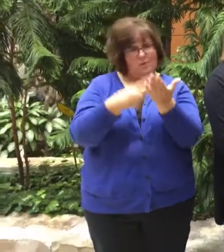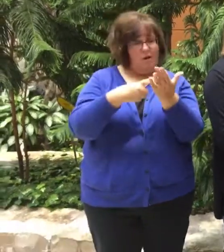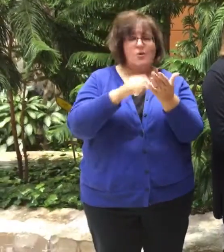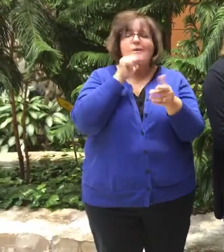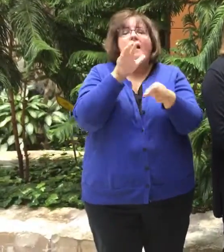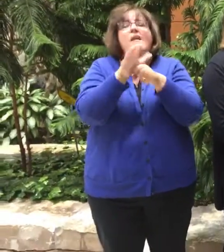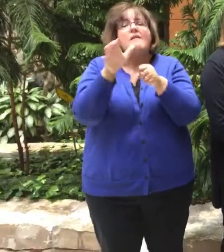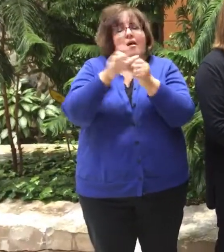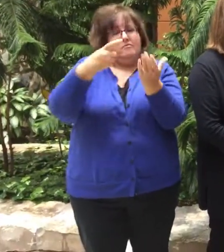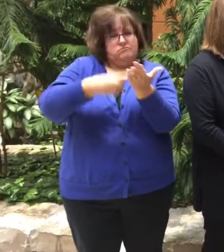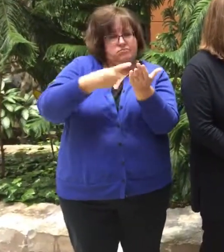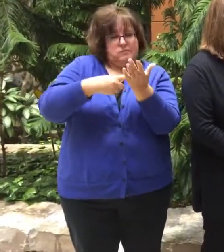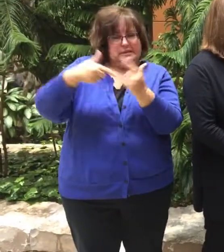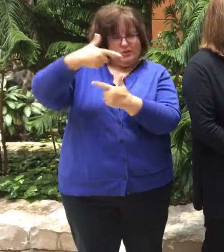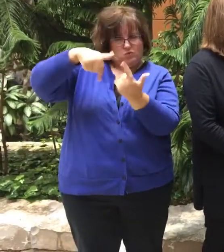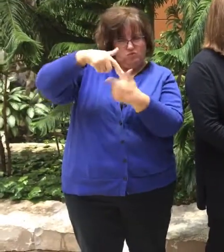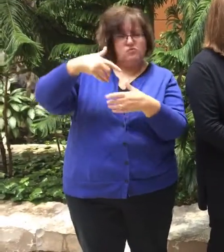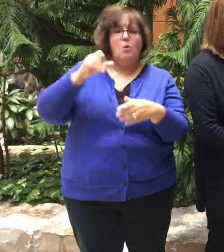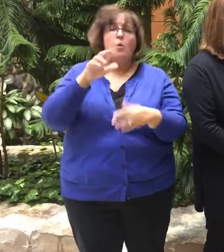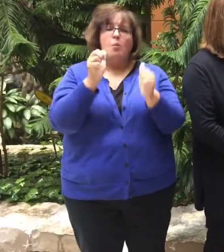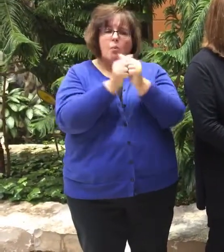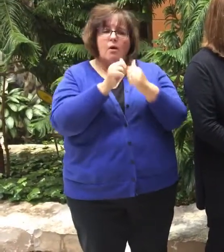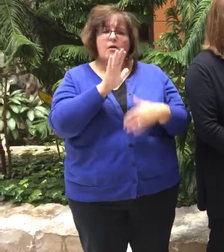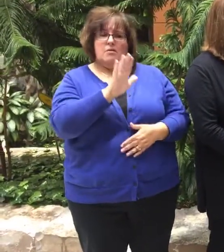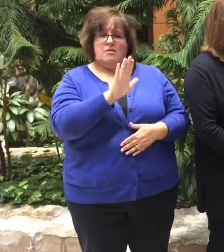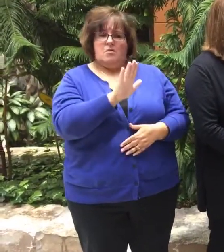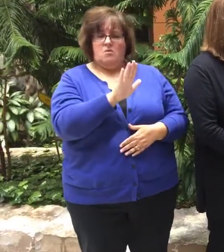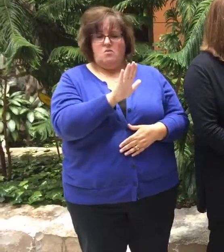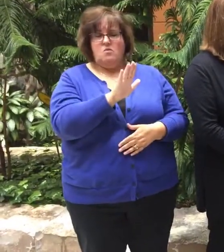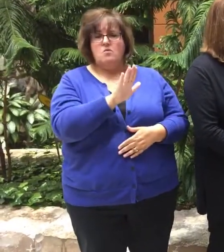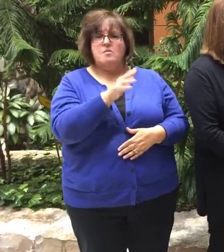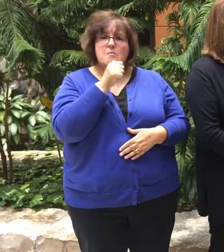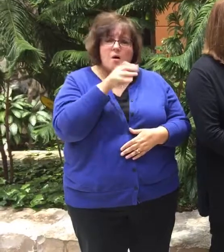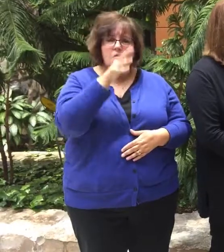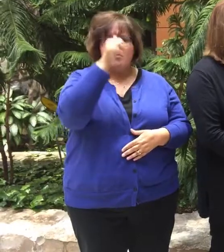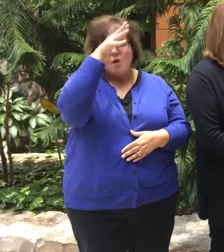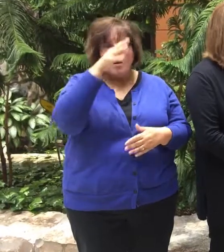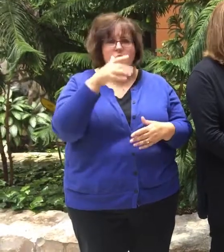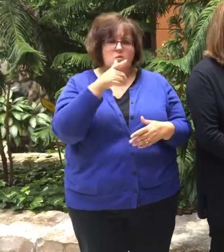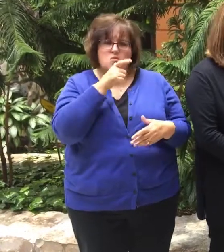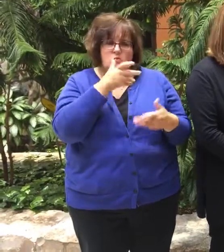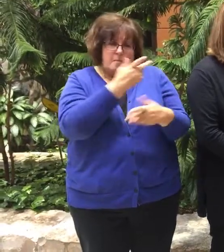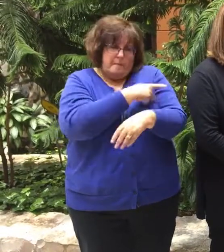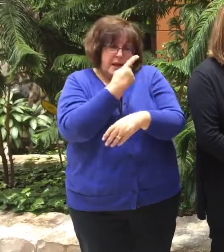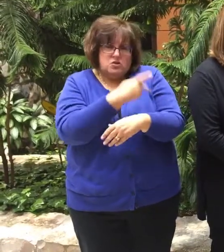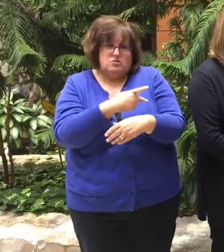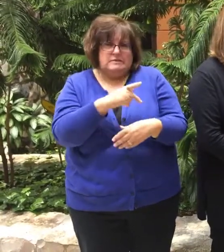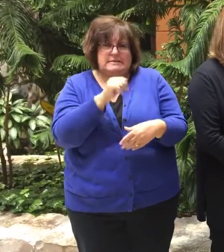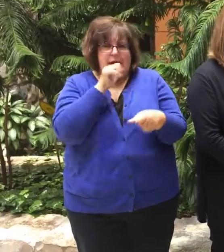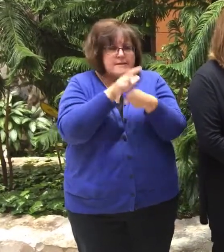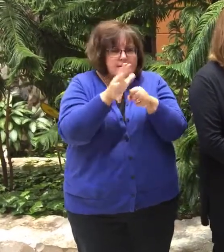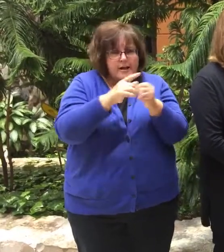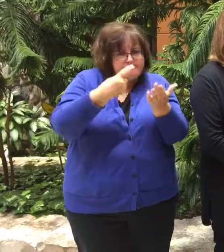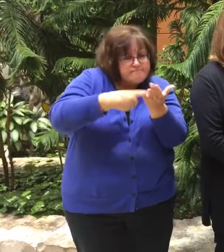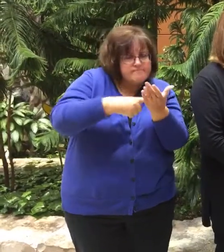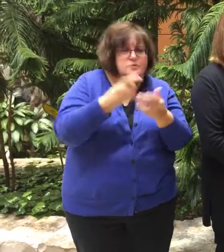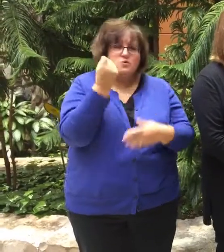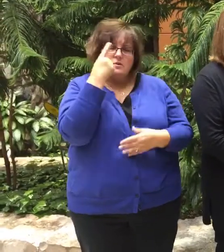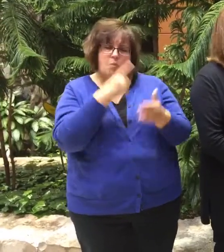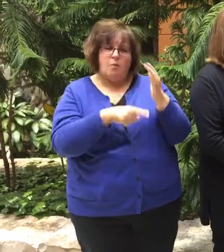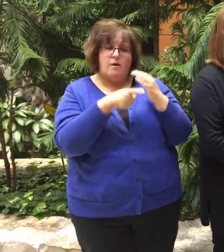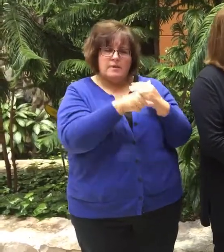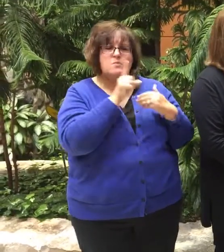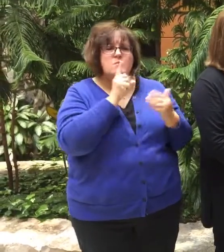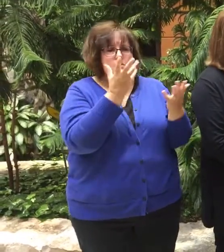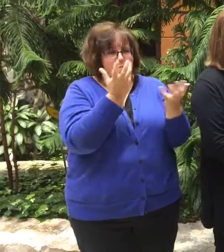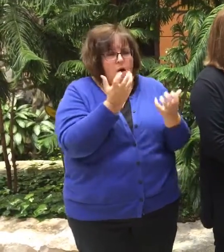enough amongst each other or with their, their mother or father or whoever the patient is to understand what the patient is